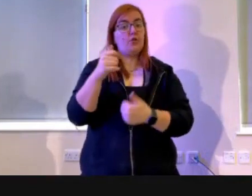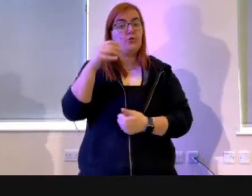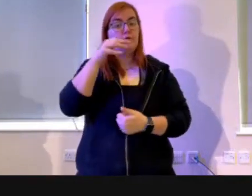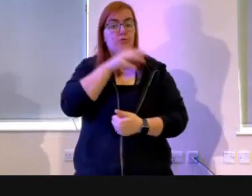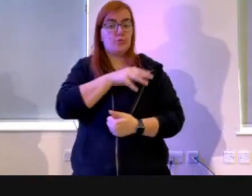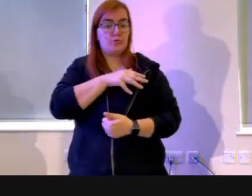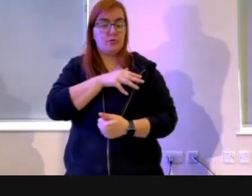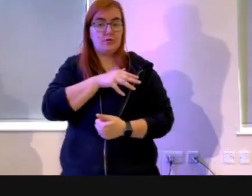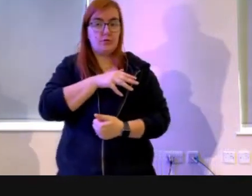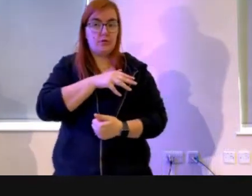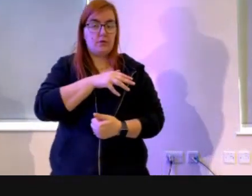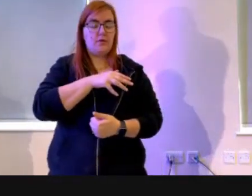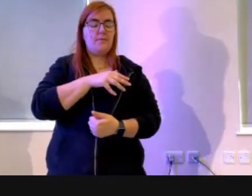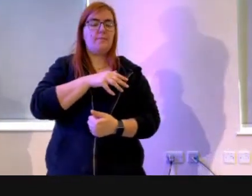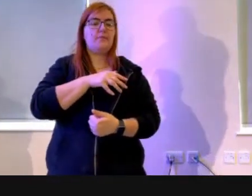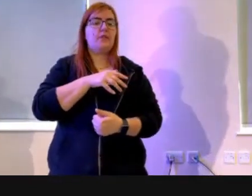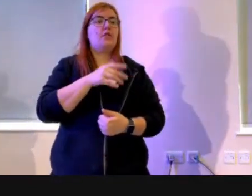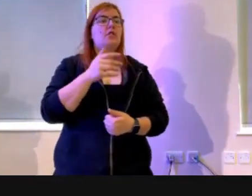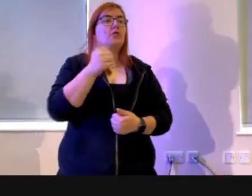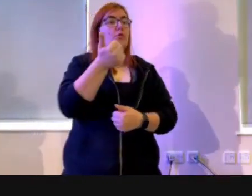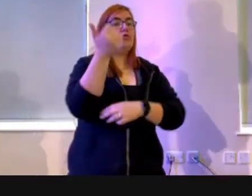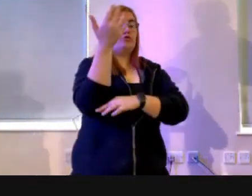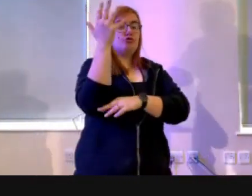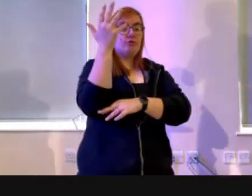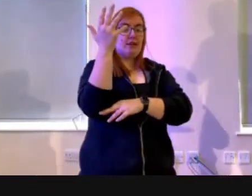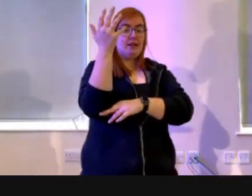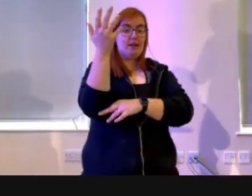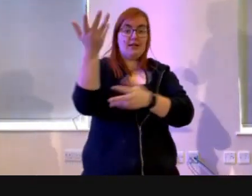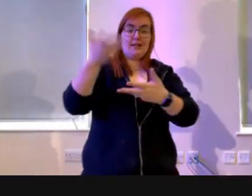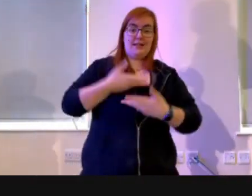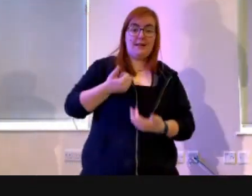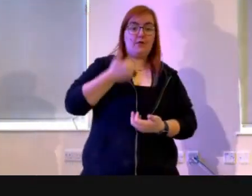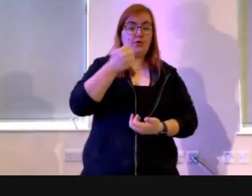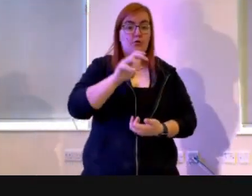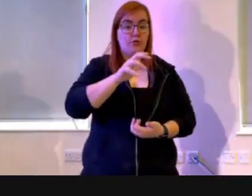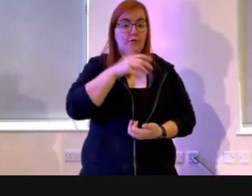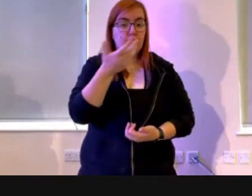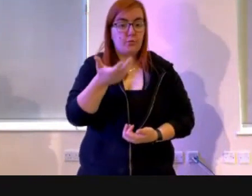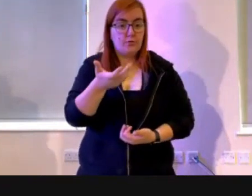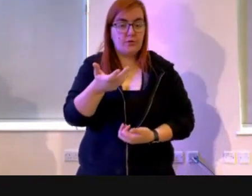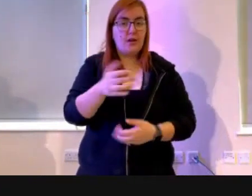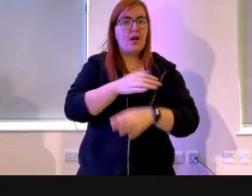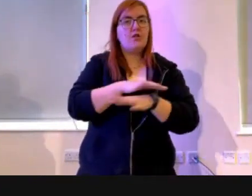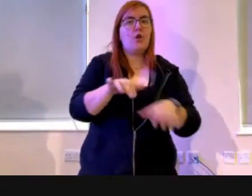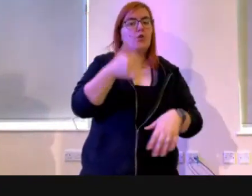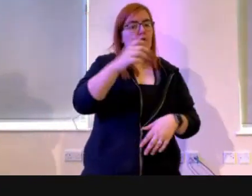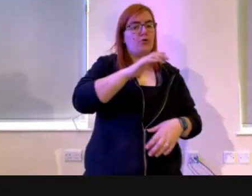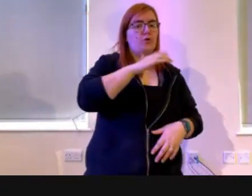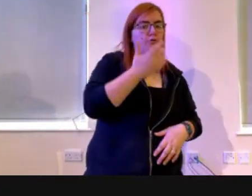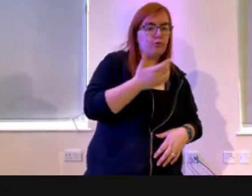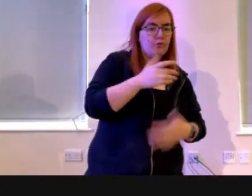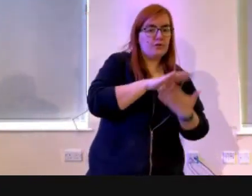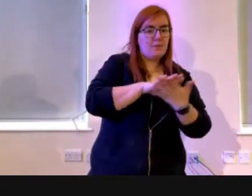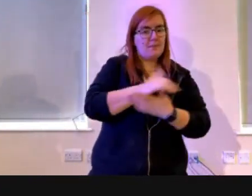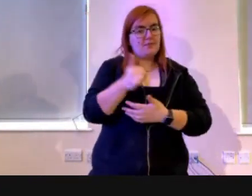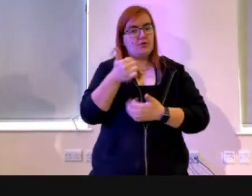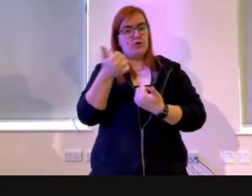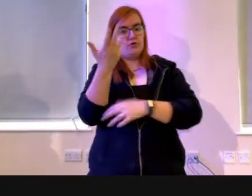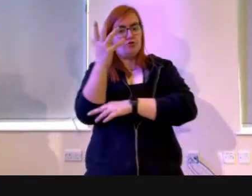produces good fruit. It's that way around. If we start to be a good person and we start to become more like Jesus, we start to see these